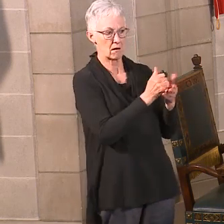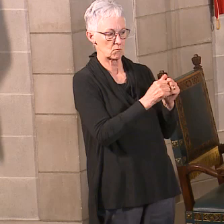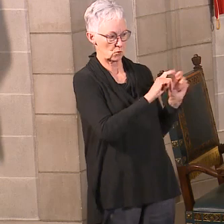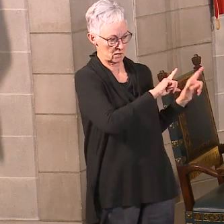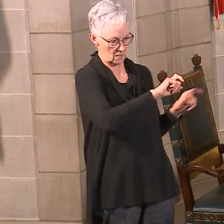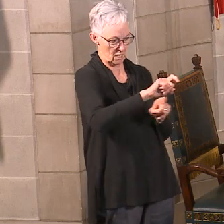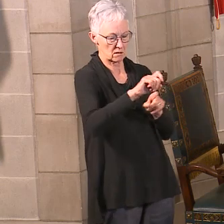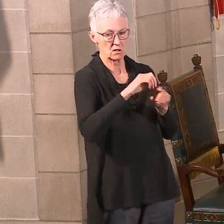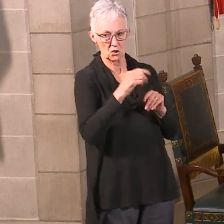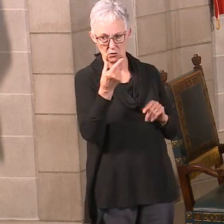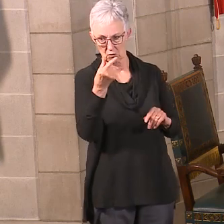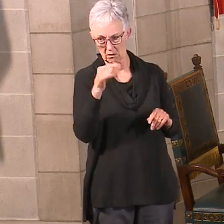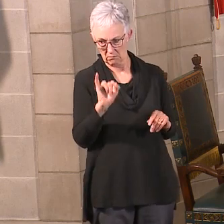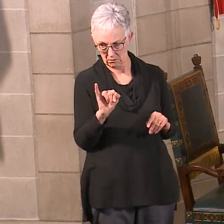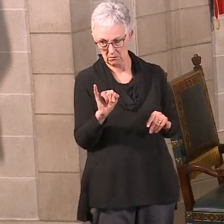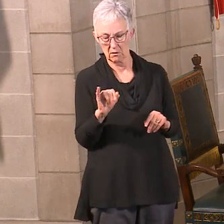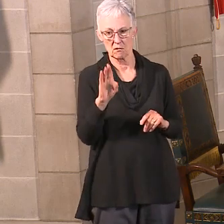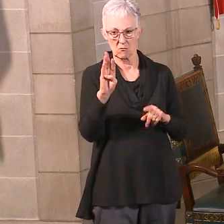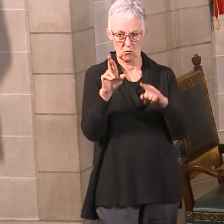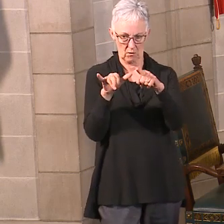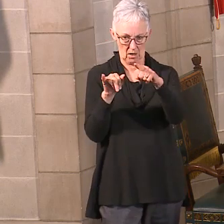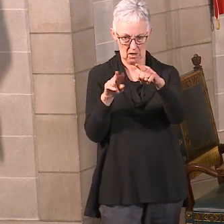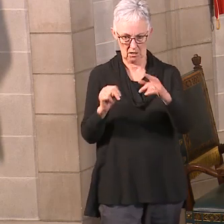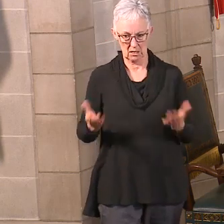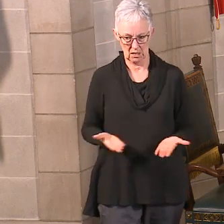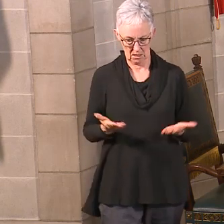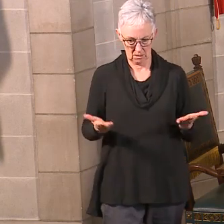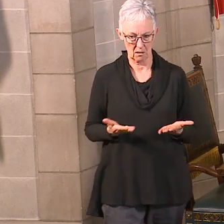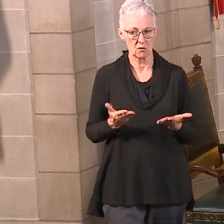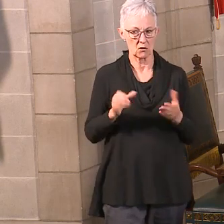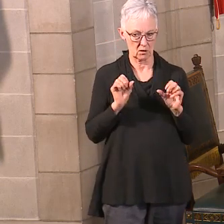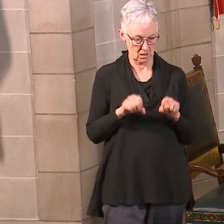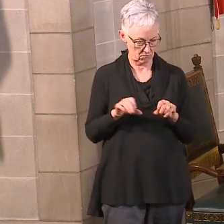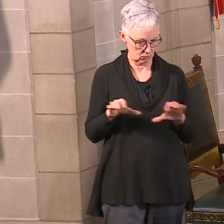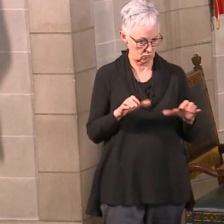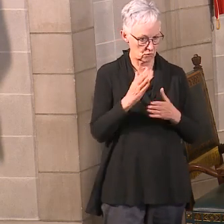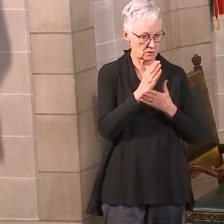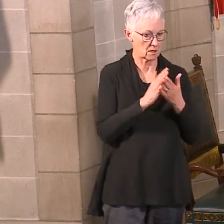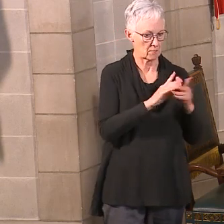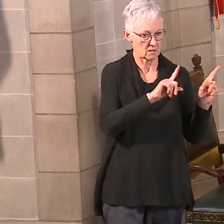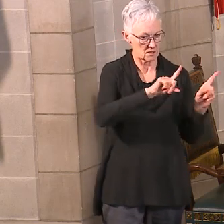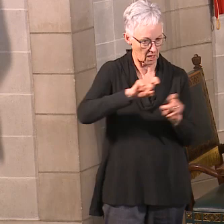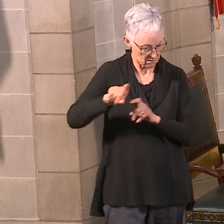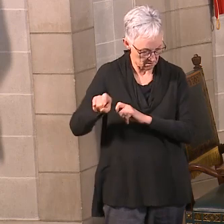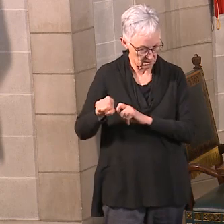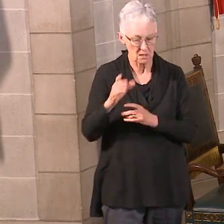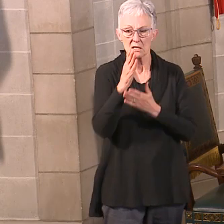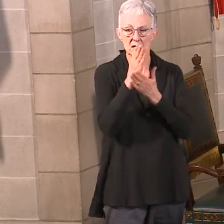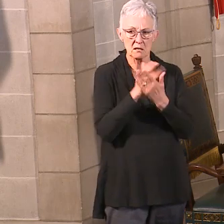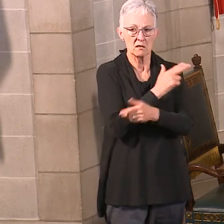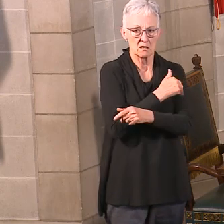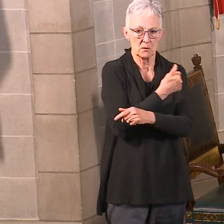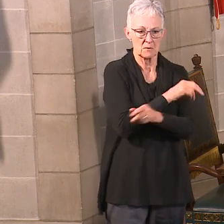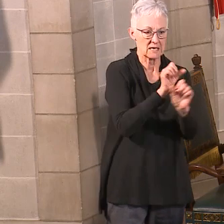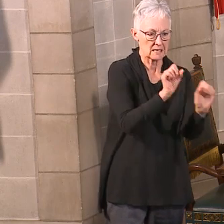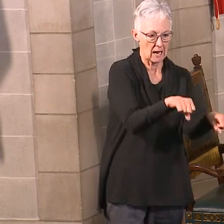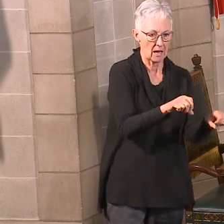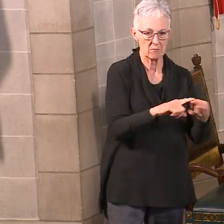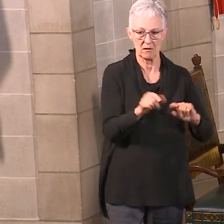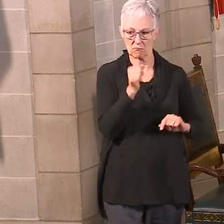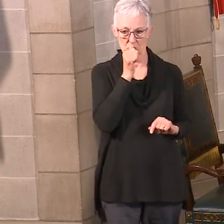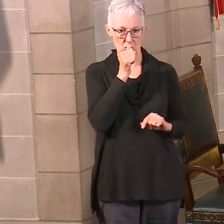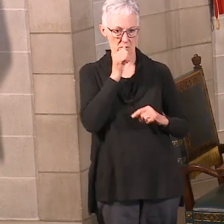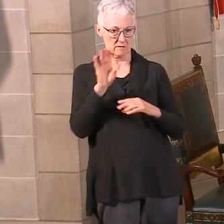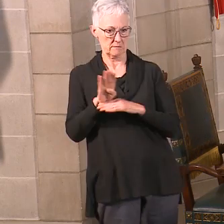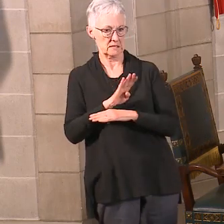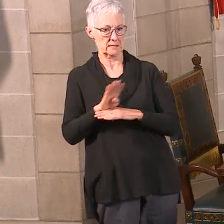facility there. I know Brian here in Lincoln has their own ability to do testing. While there are individual hospitals that can do that, by and large, private entities can't do